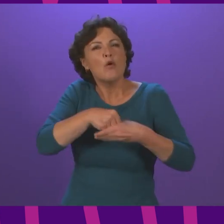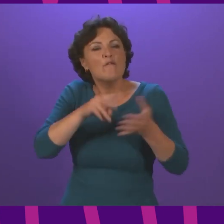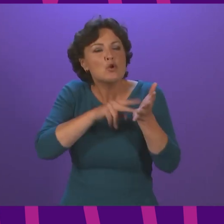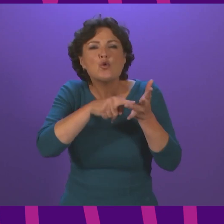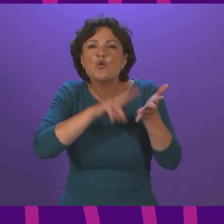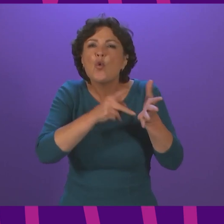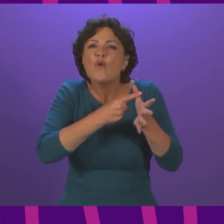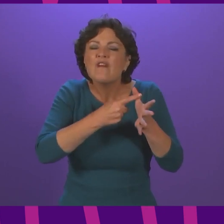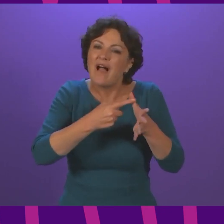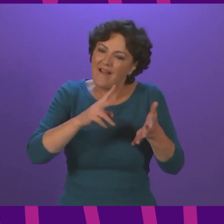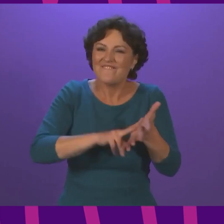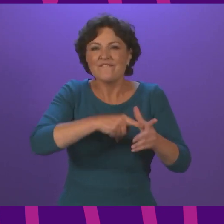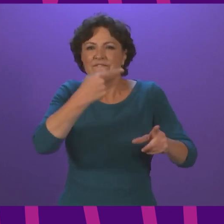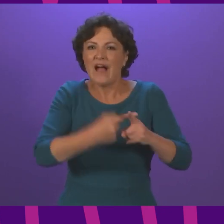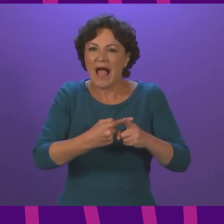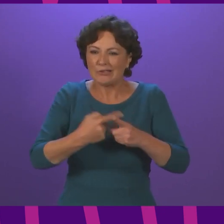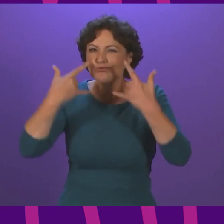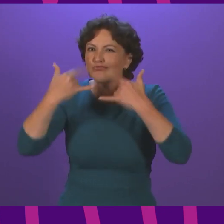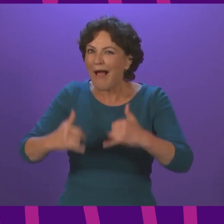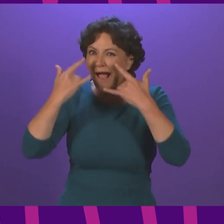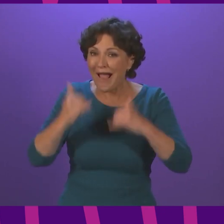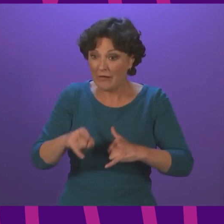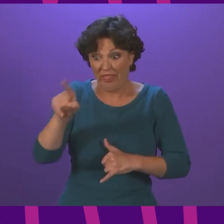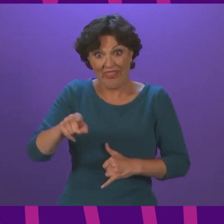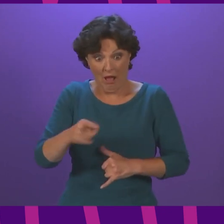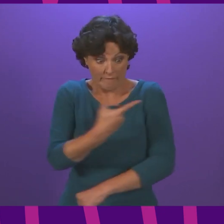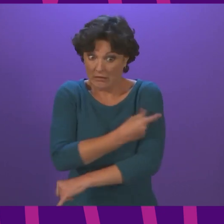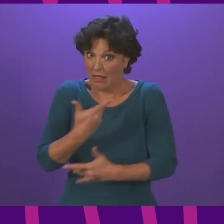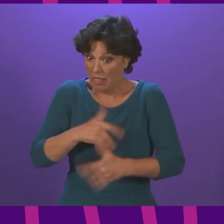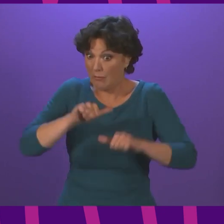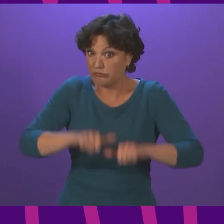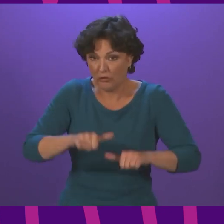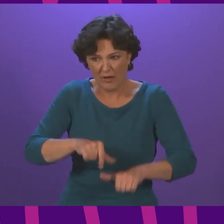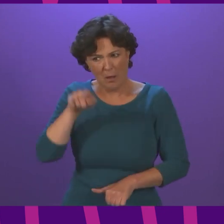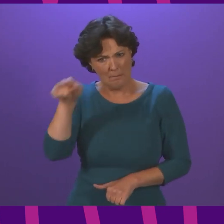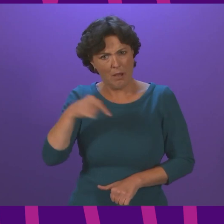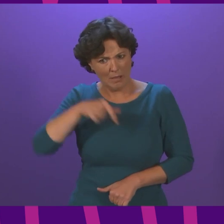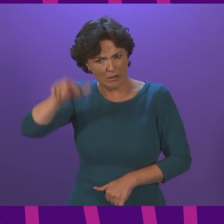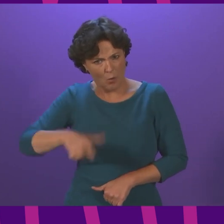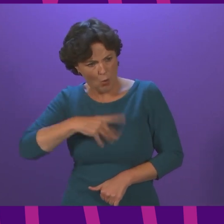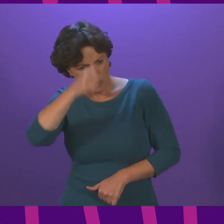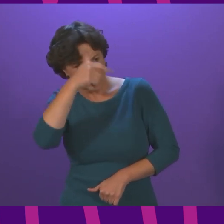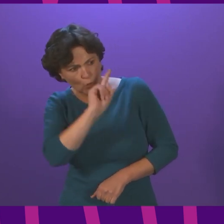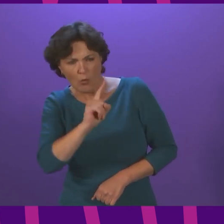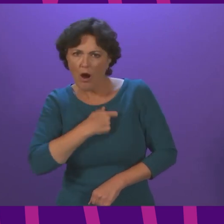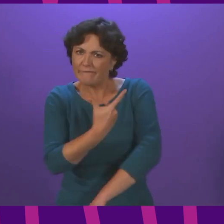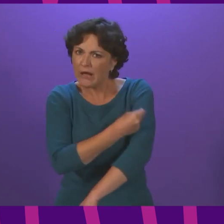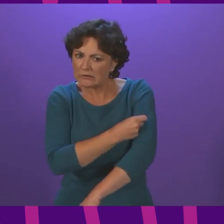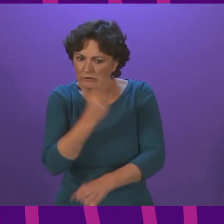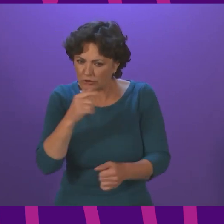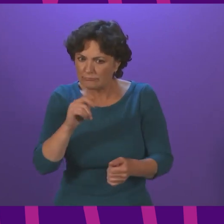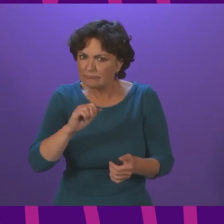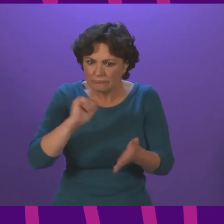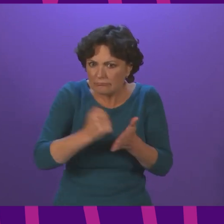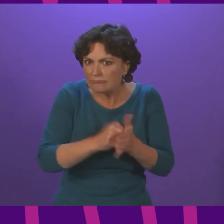vaccine trials the vaccine is yet to be approved but my constituent has been unable to access her vaccination status via the app and hasn't been